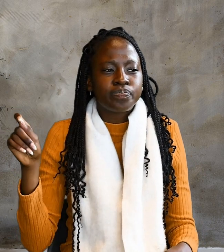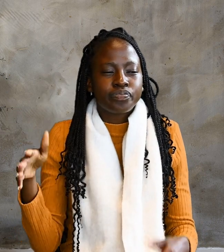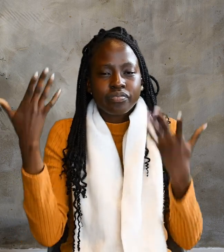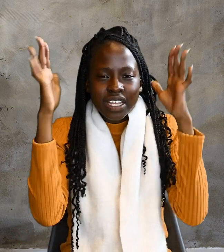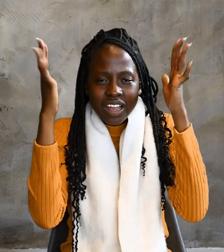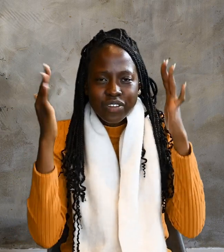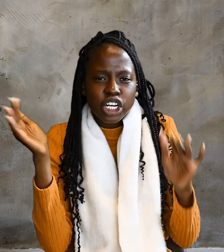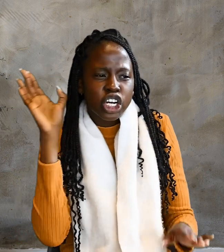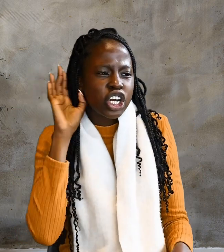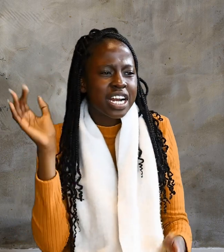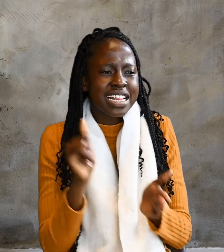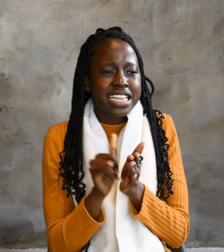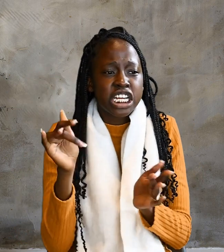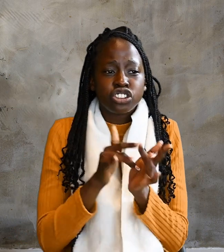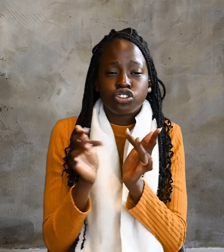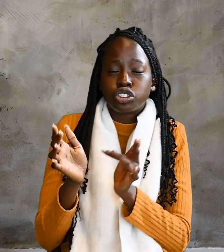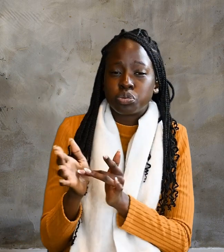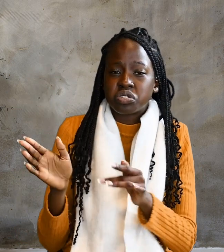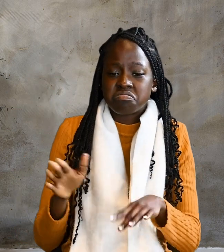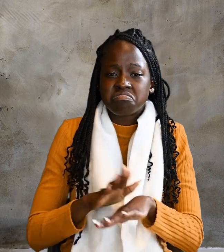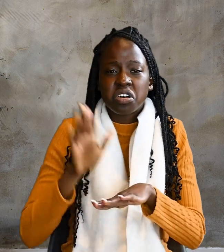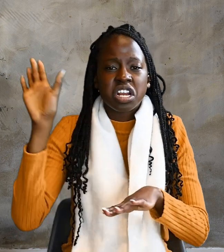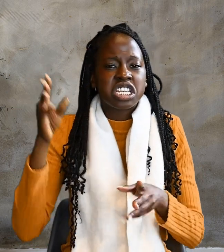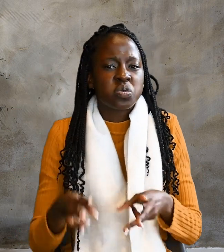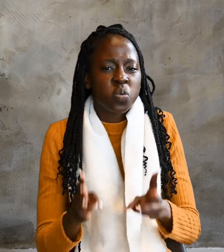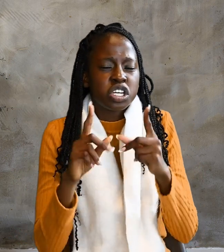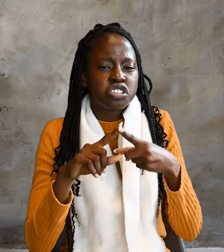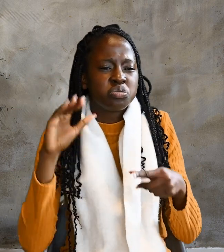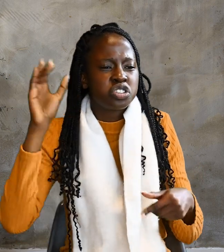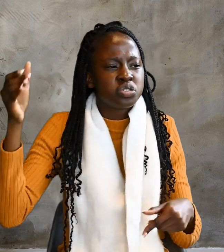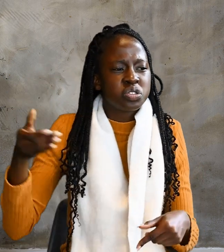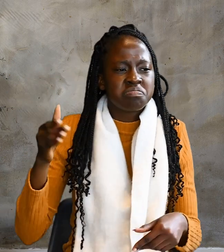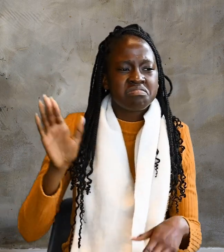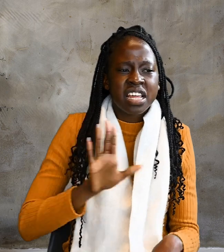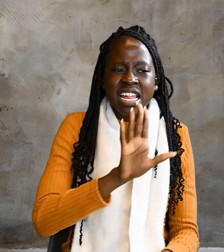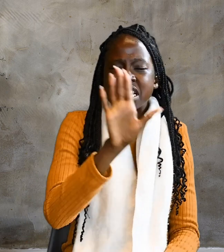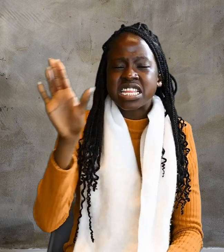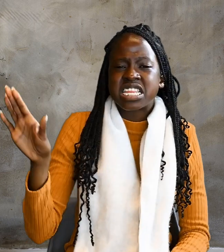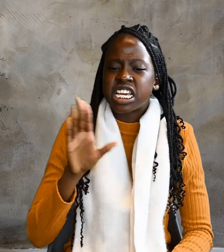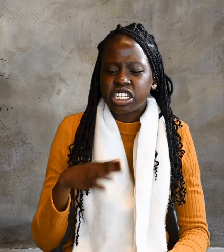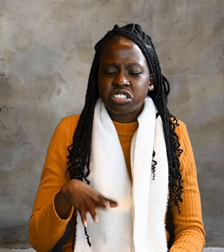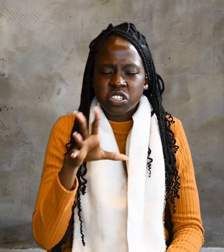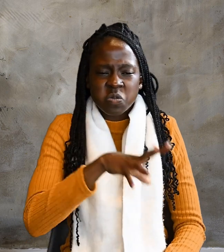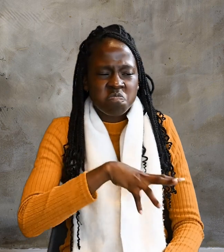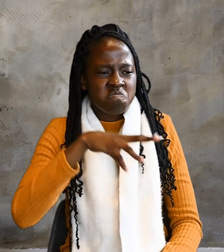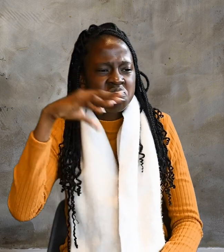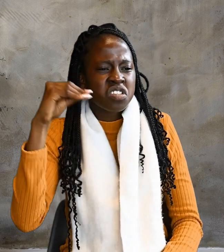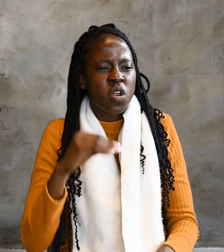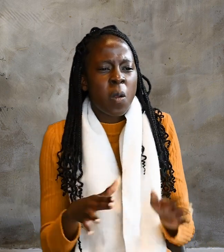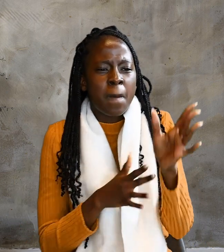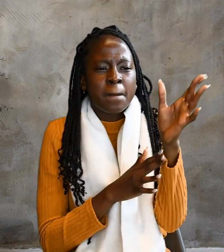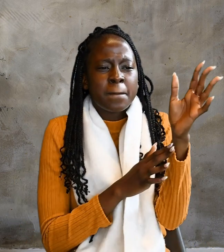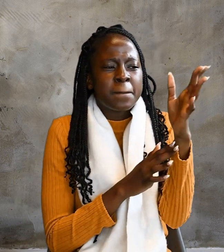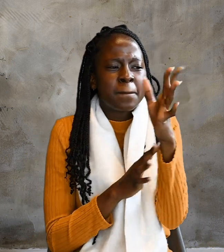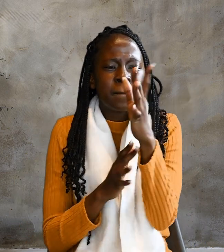to Jerusalem. They took palm branches and went out to meet him,